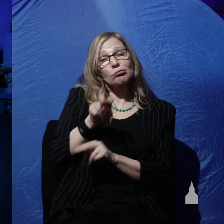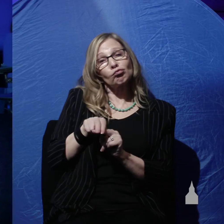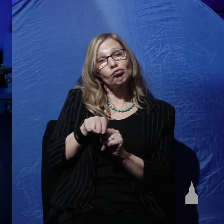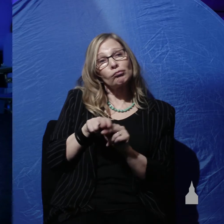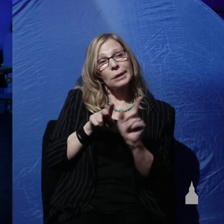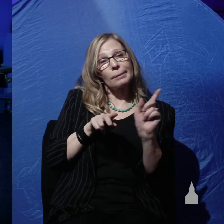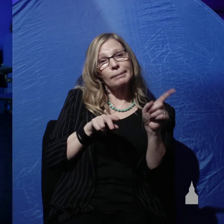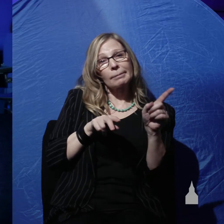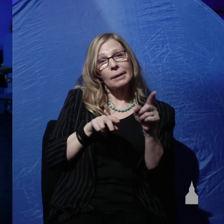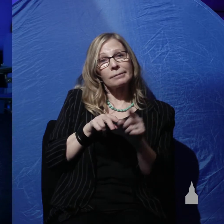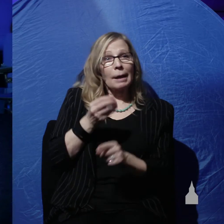eating grapes.